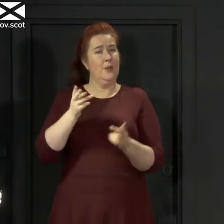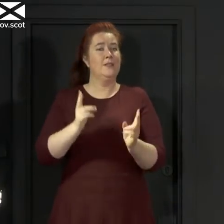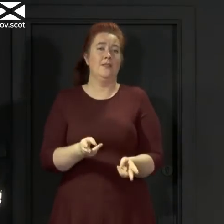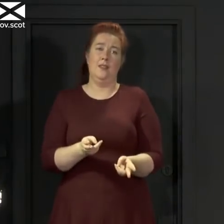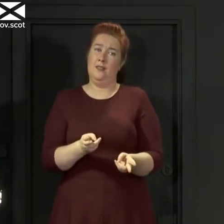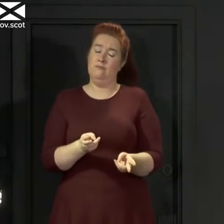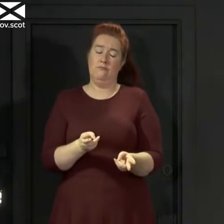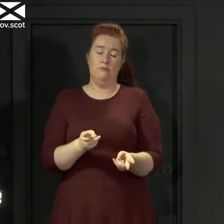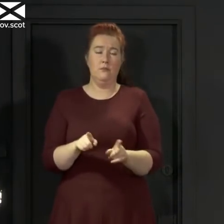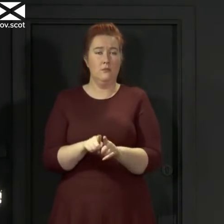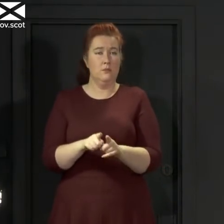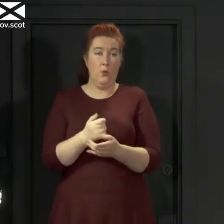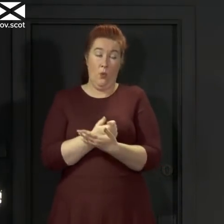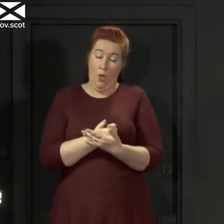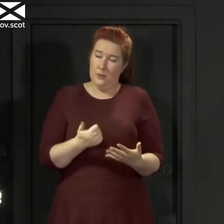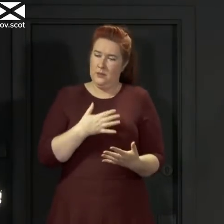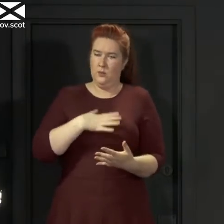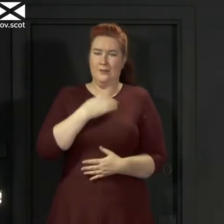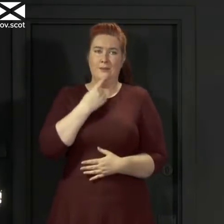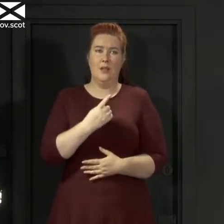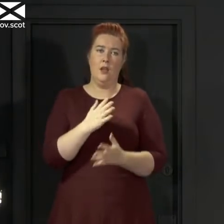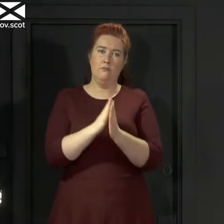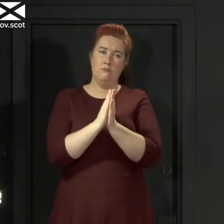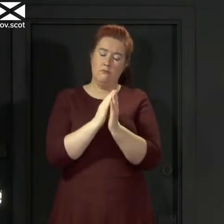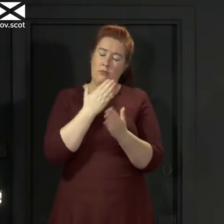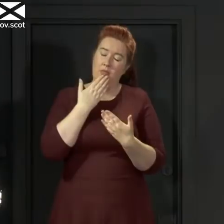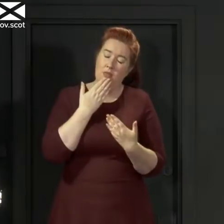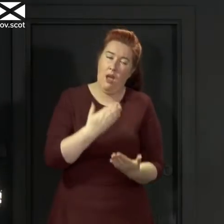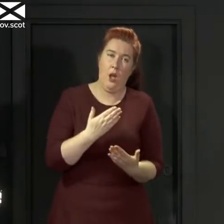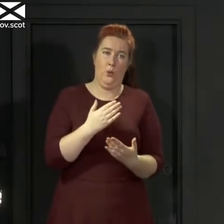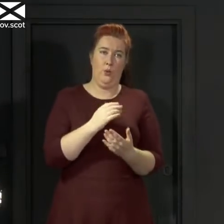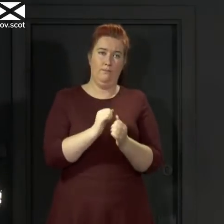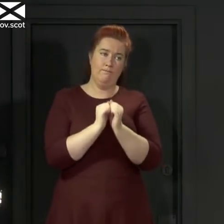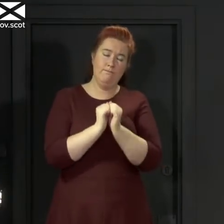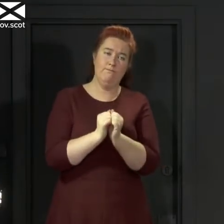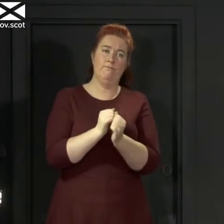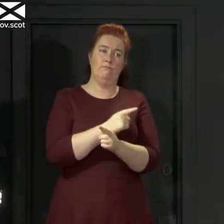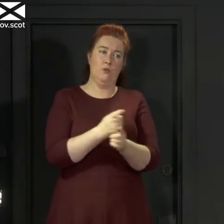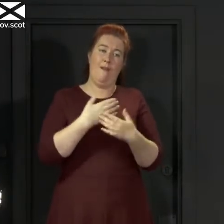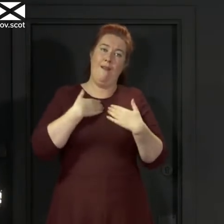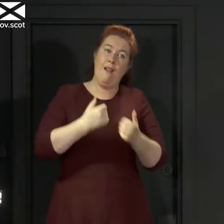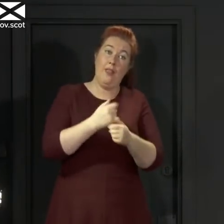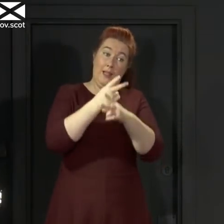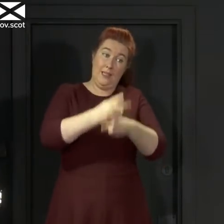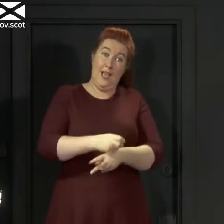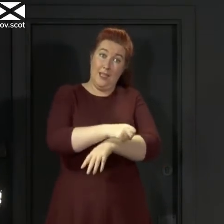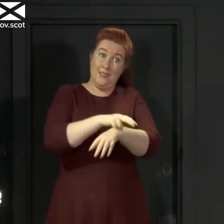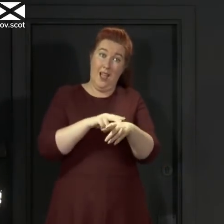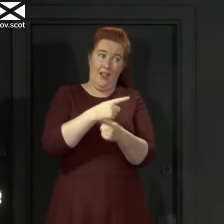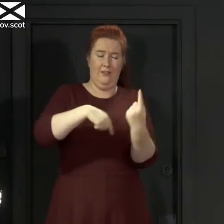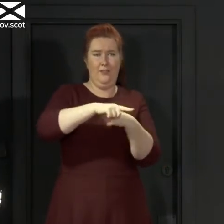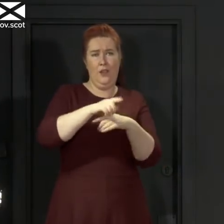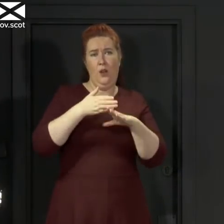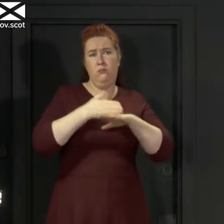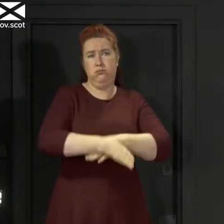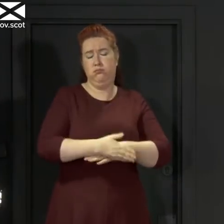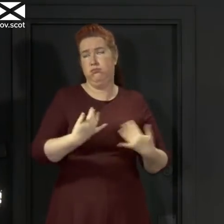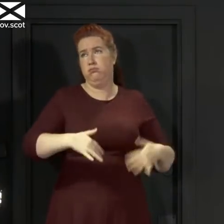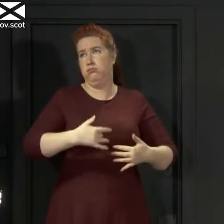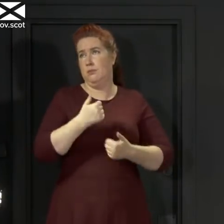always, as always, to send my gratitude to our health and care workers for the extraordinary job that they continue to do.